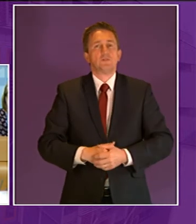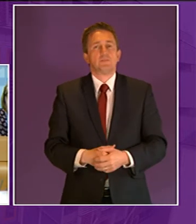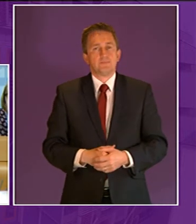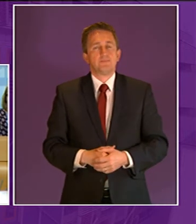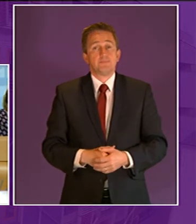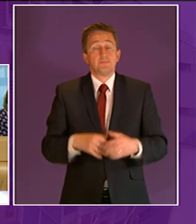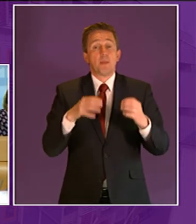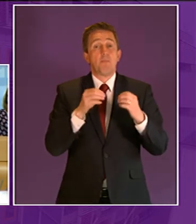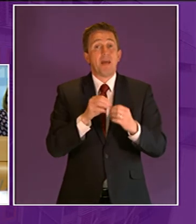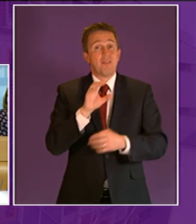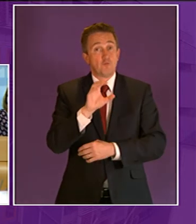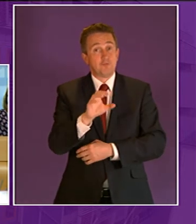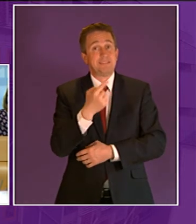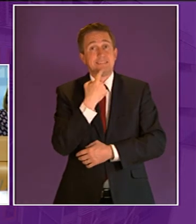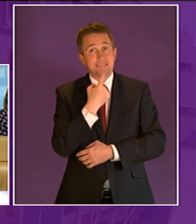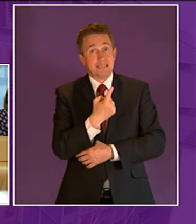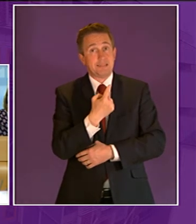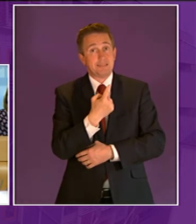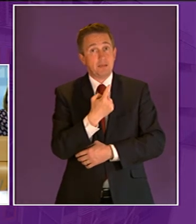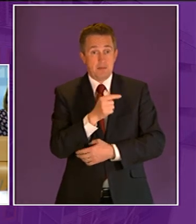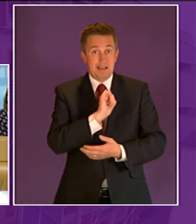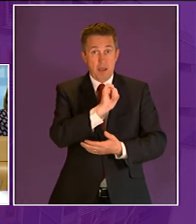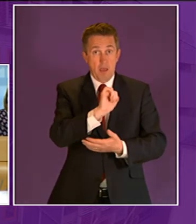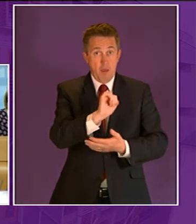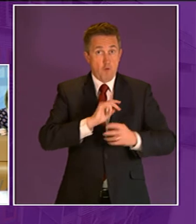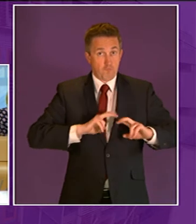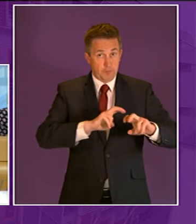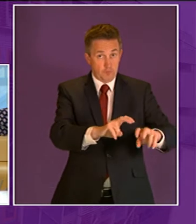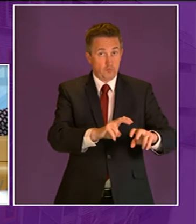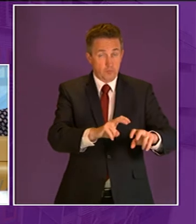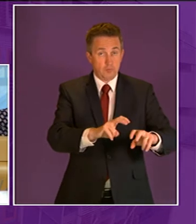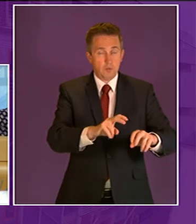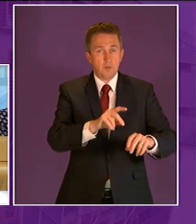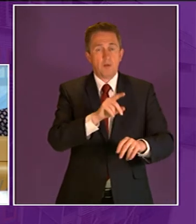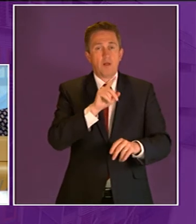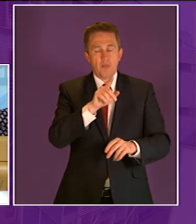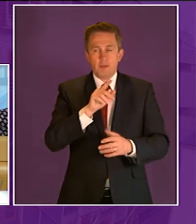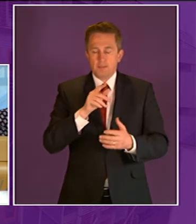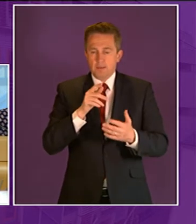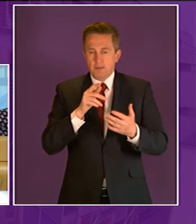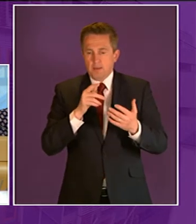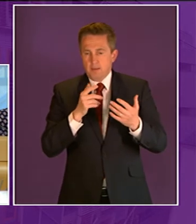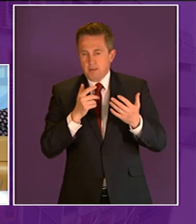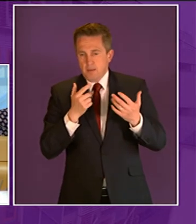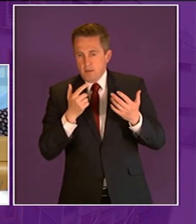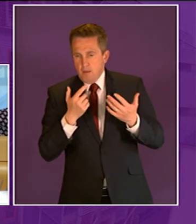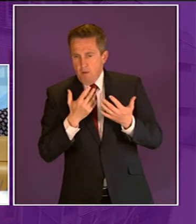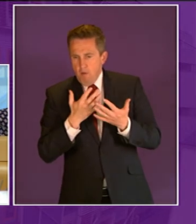beth christie says in her paper on this subject that a central theme throughout many aspects of literature she reviewed